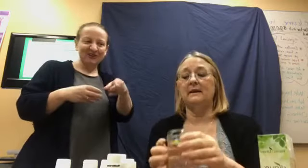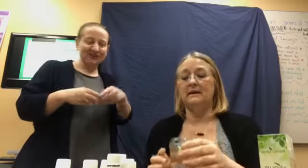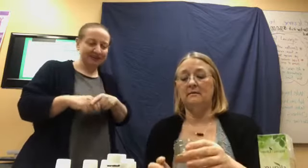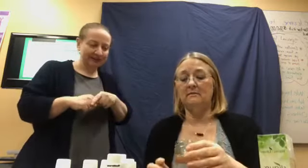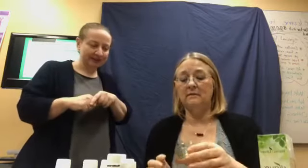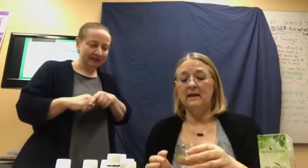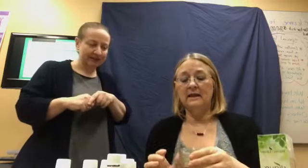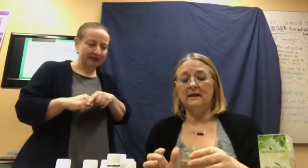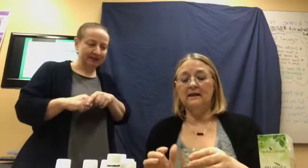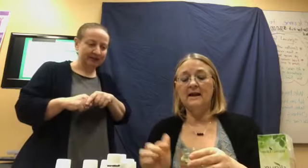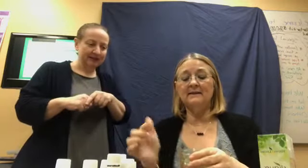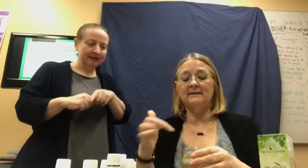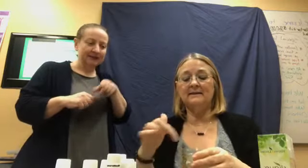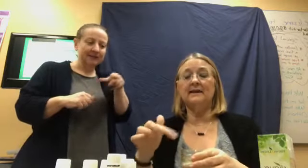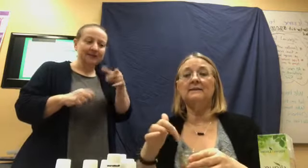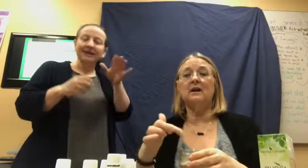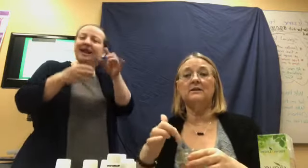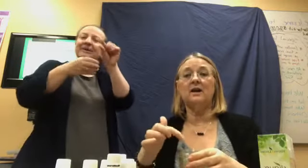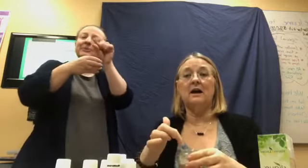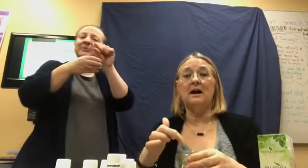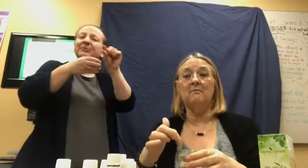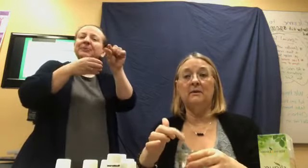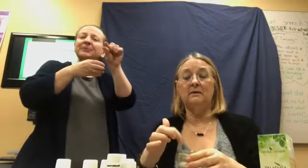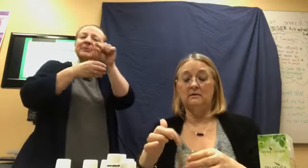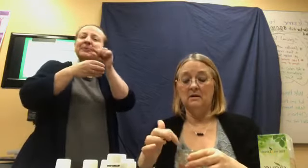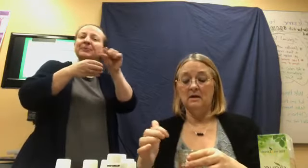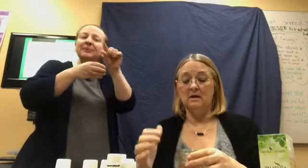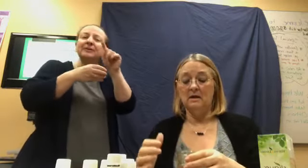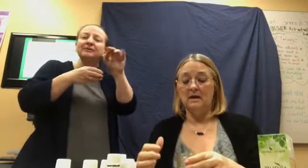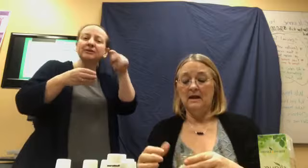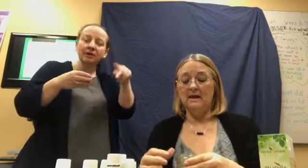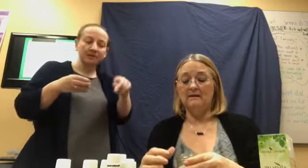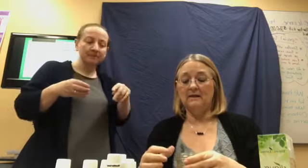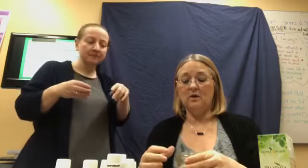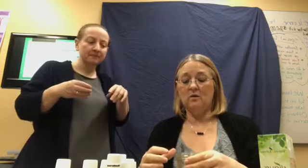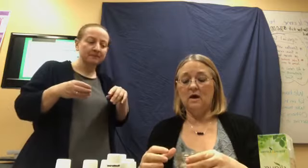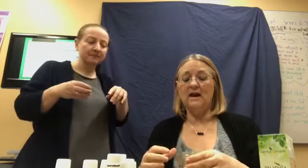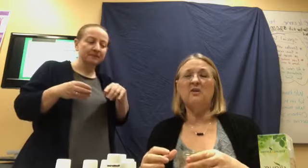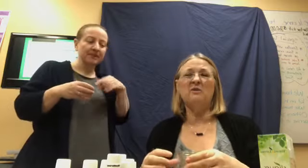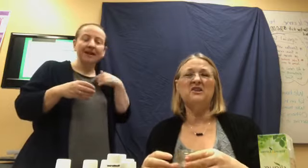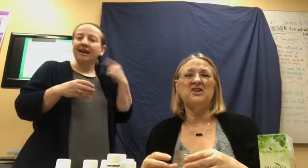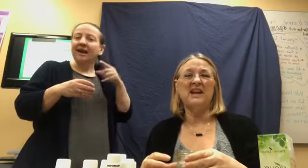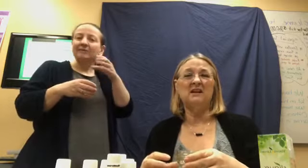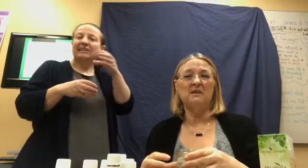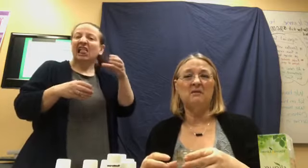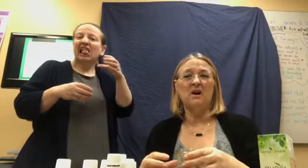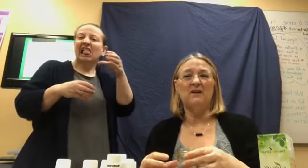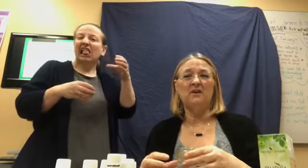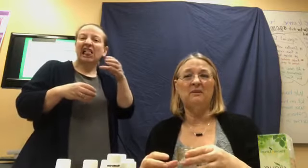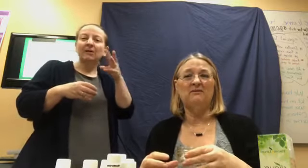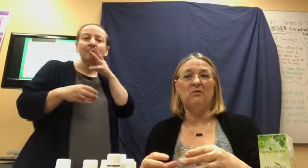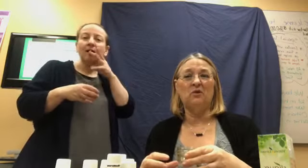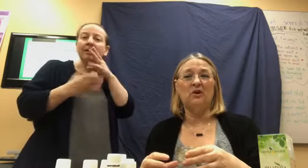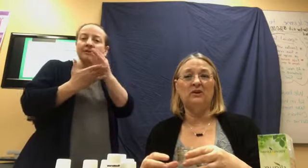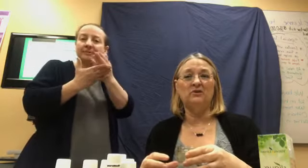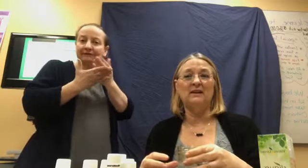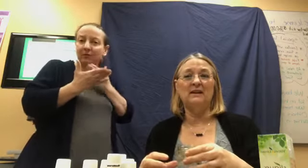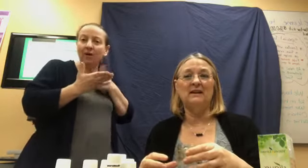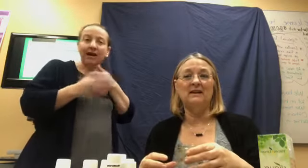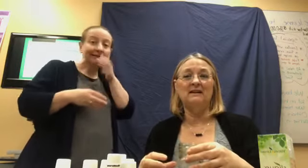it kind of stays on top. And, so, I always shake my water before drinking it.